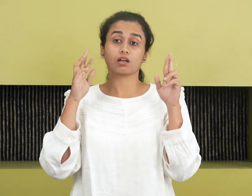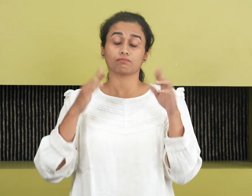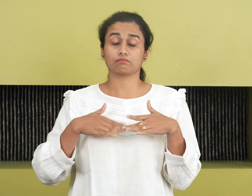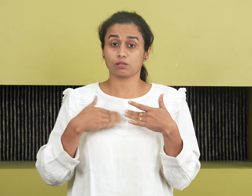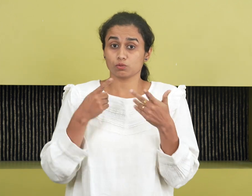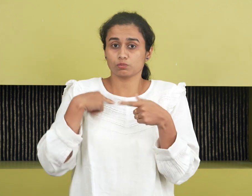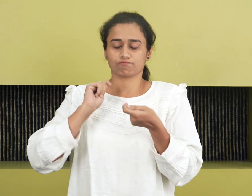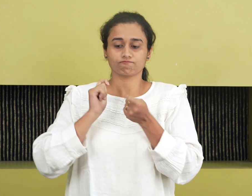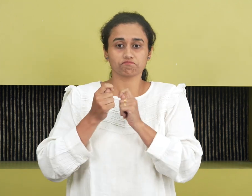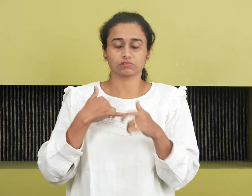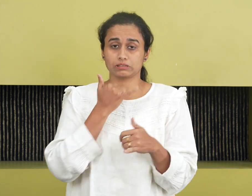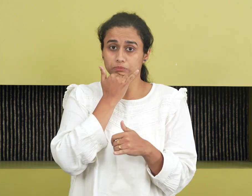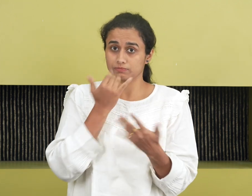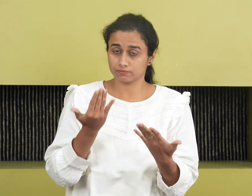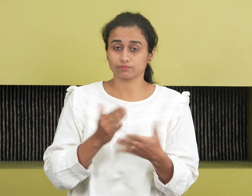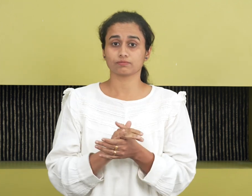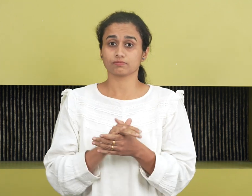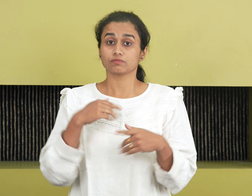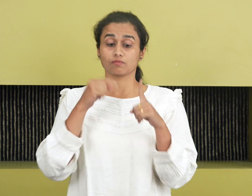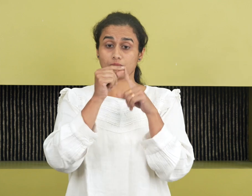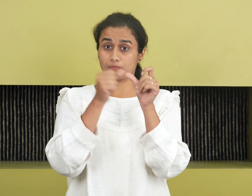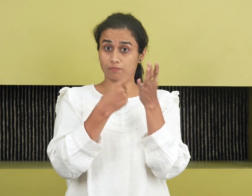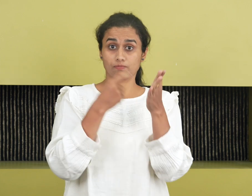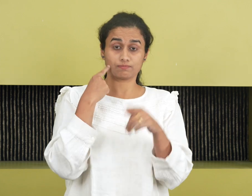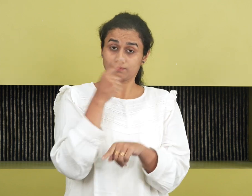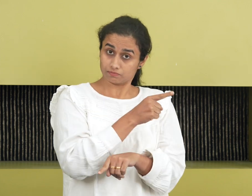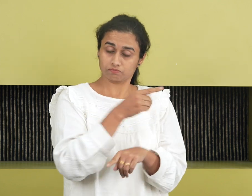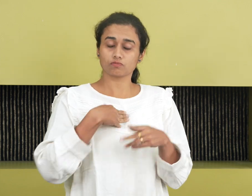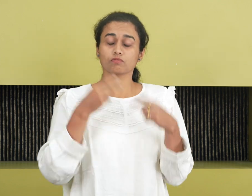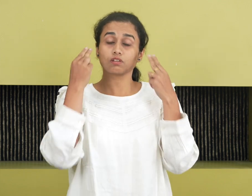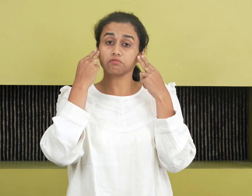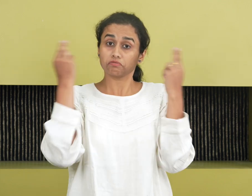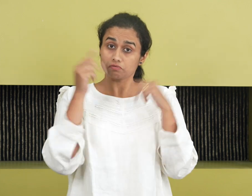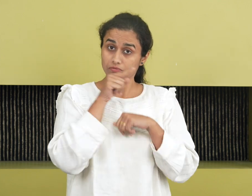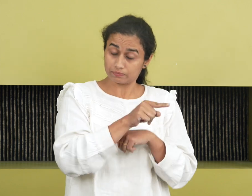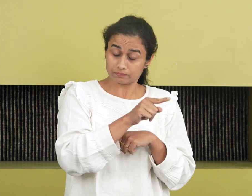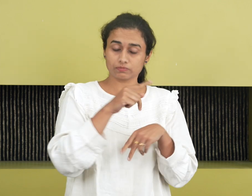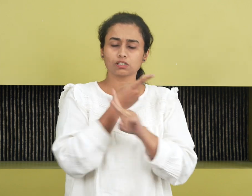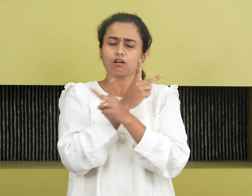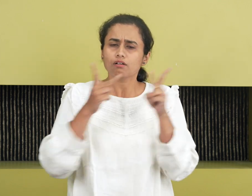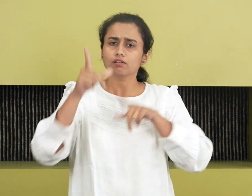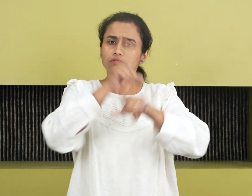corrected on this, Pari is the most multilingual journalism website in the world.